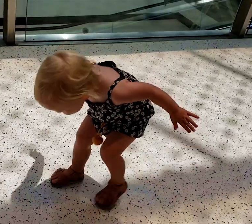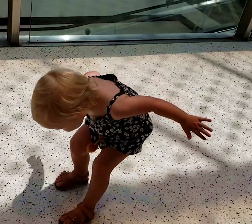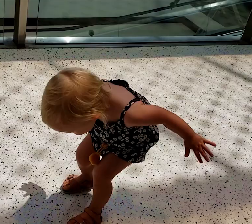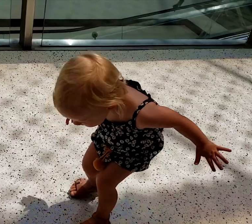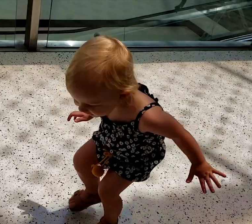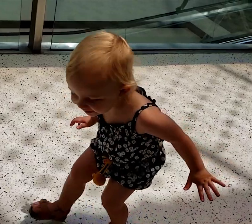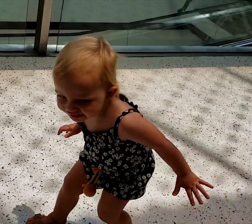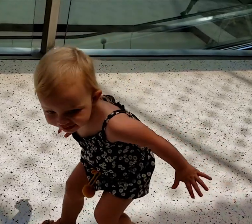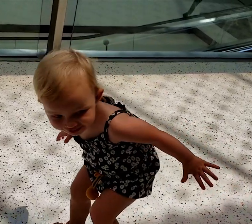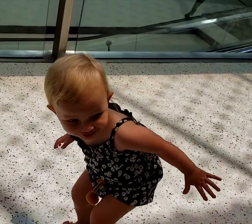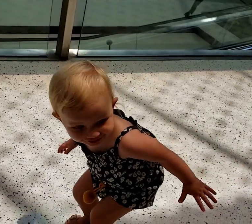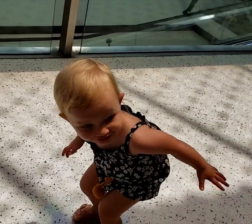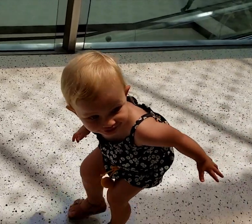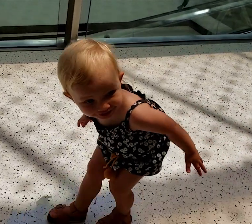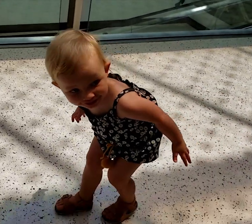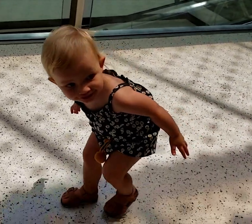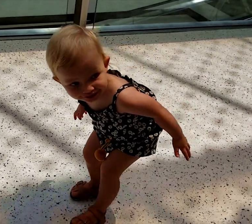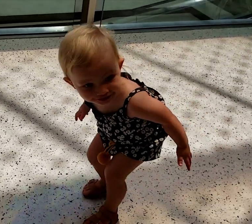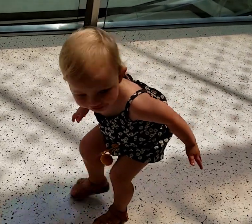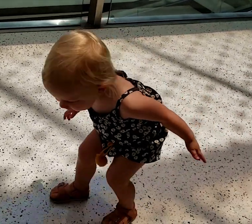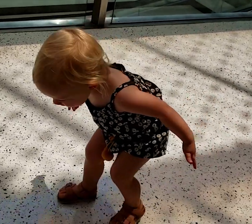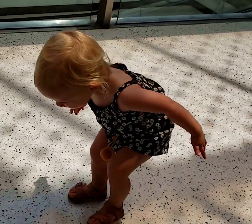That's how a bird goes in Izzy's mind.